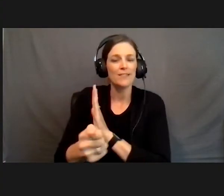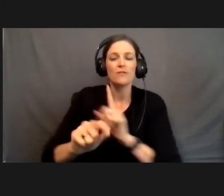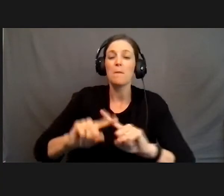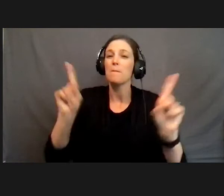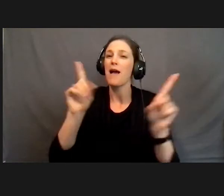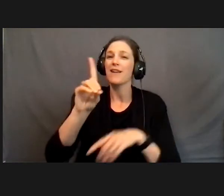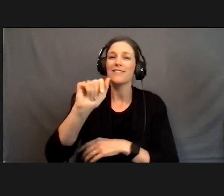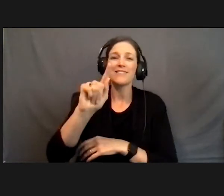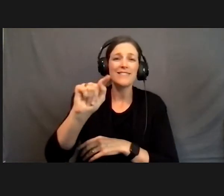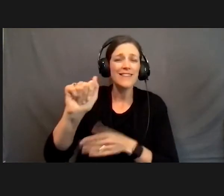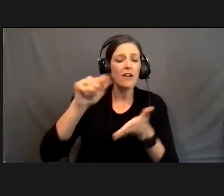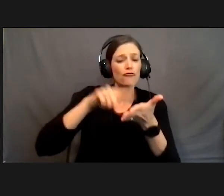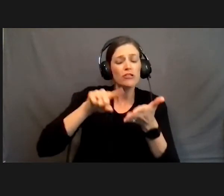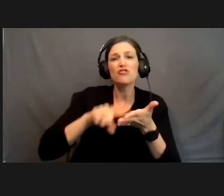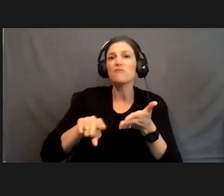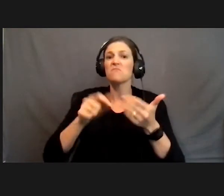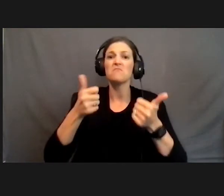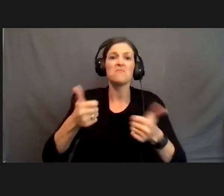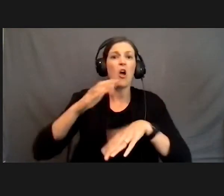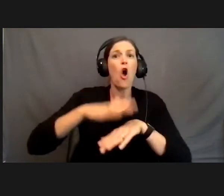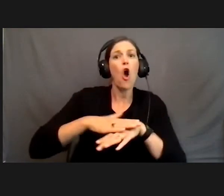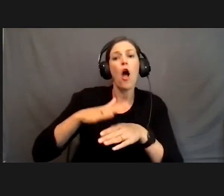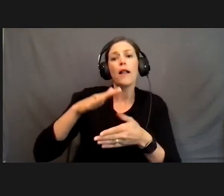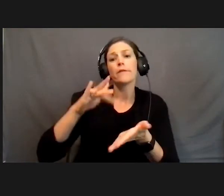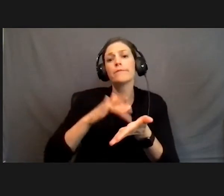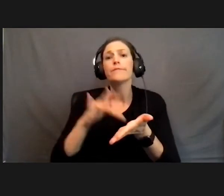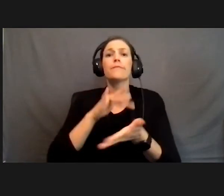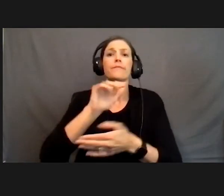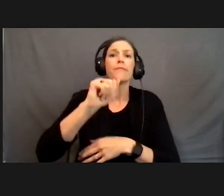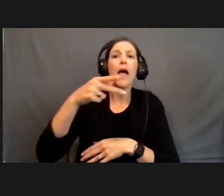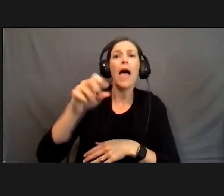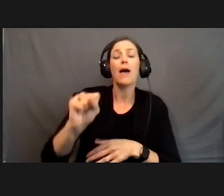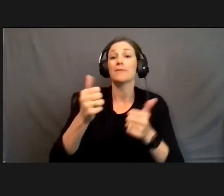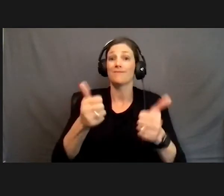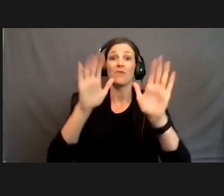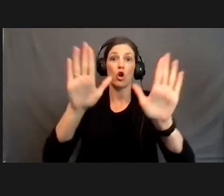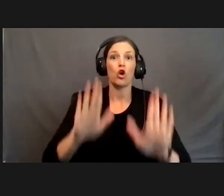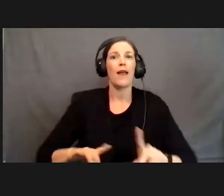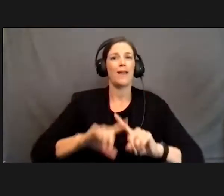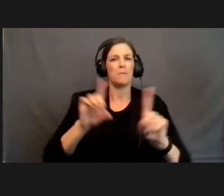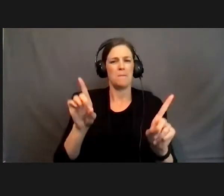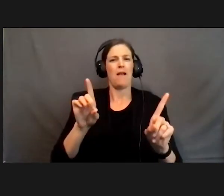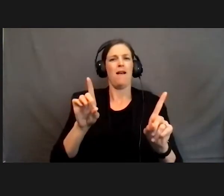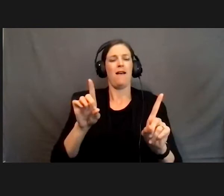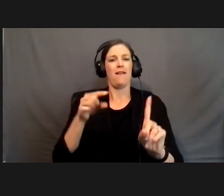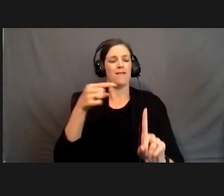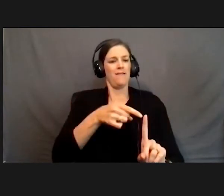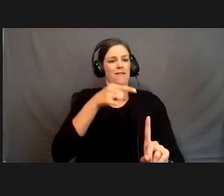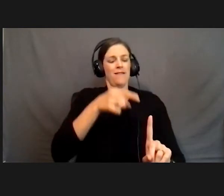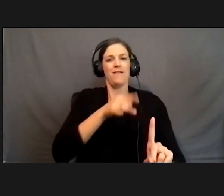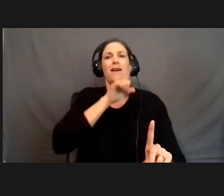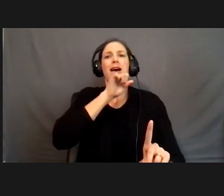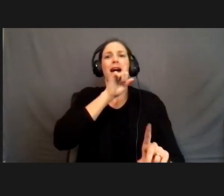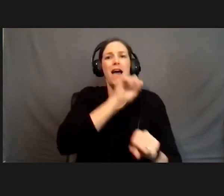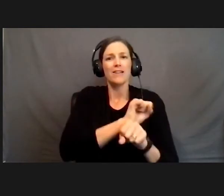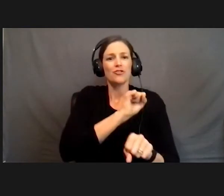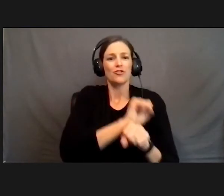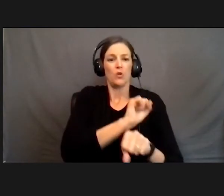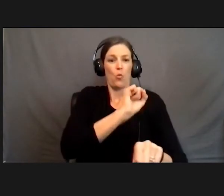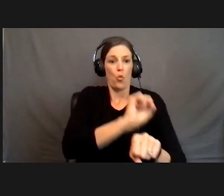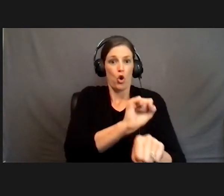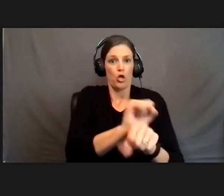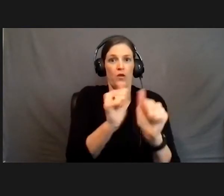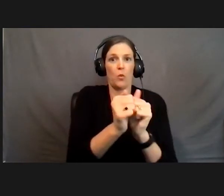they're fantastic on their devices, with their apps, they're great with that. But when it actually comes to working with the